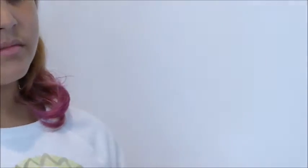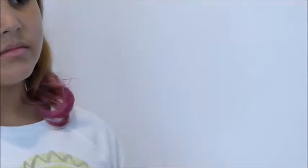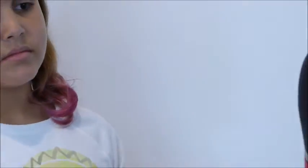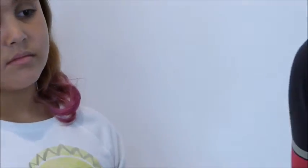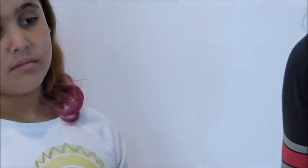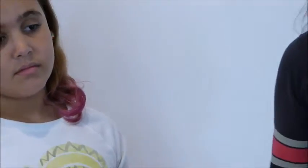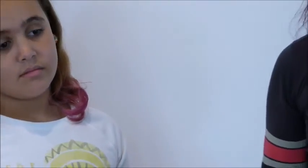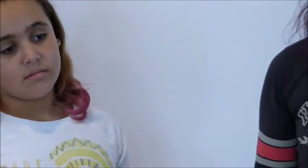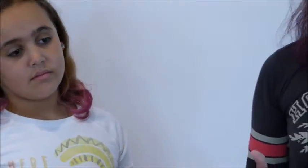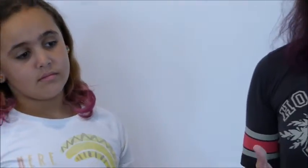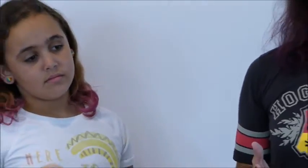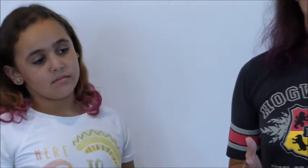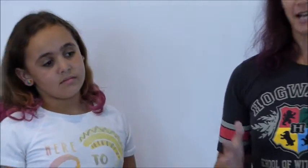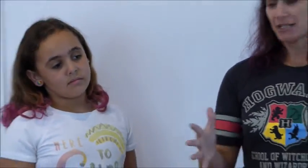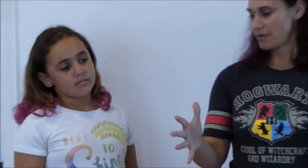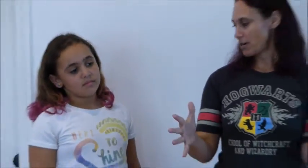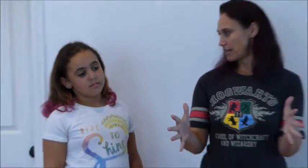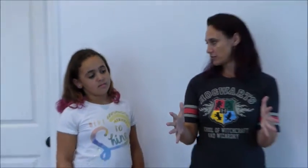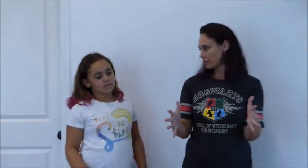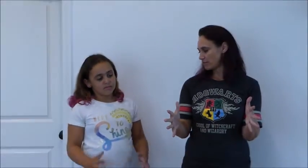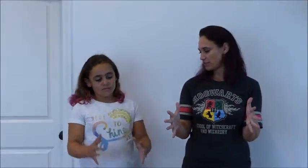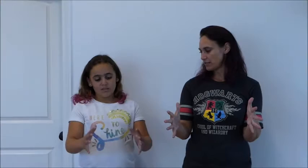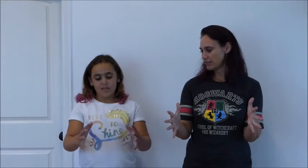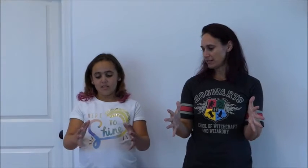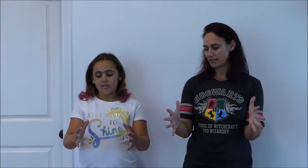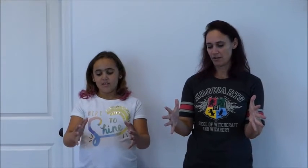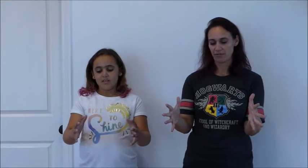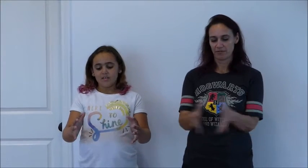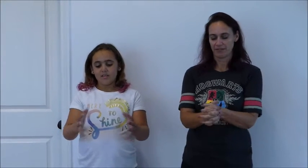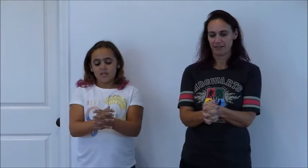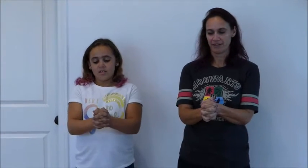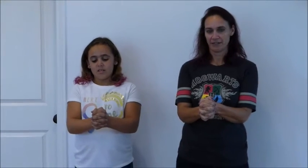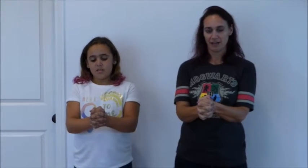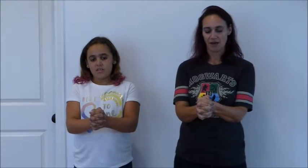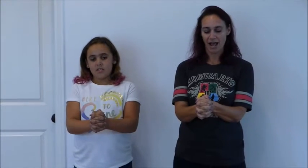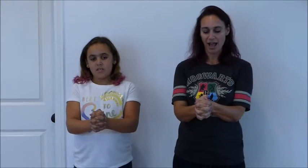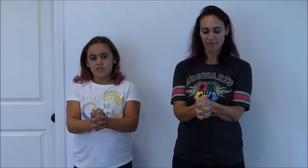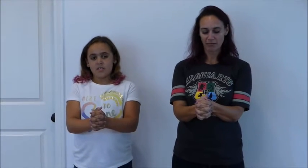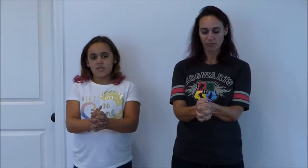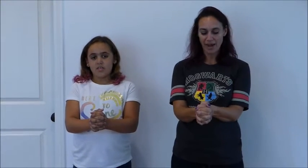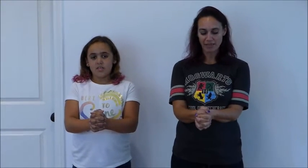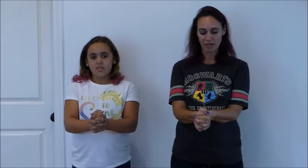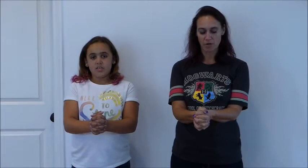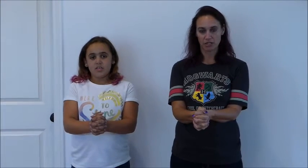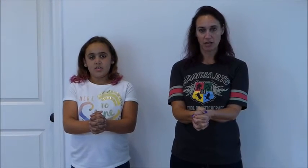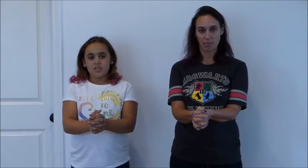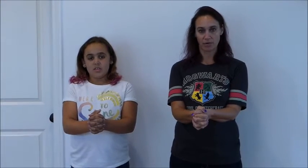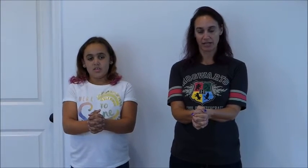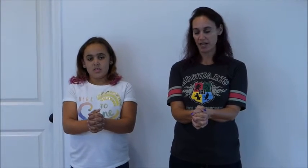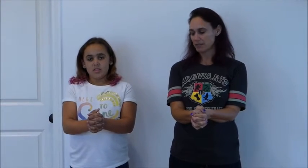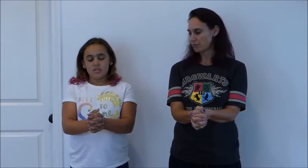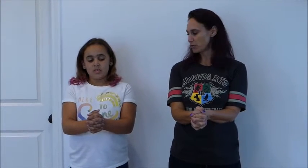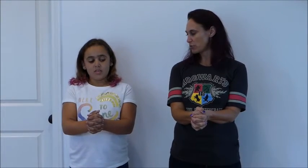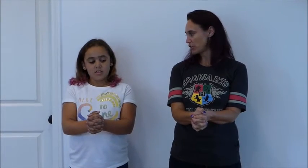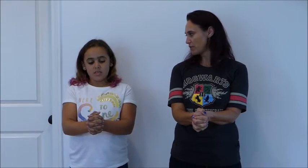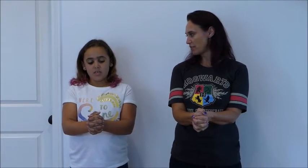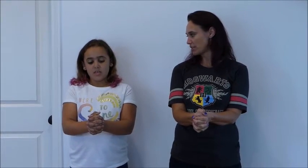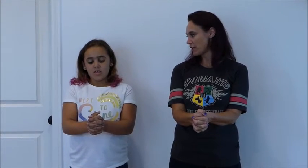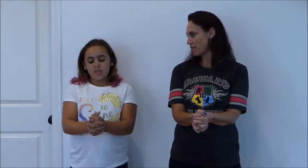next up is clasping our hands ready Sophia let's go all right I have my right thumb on top when I clasp which one do you have on top